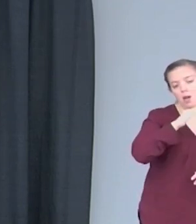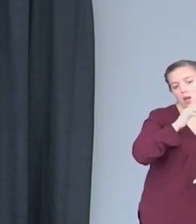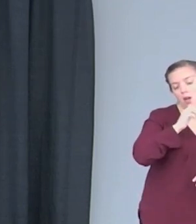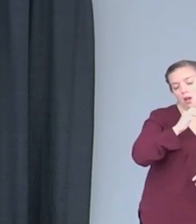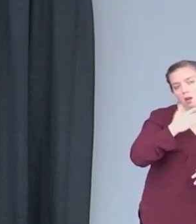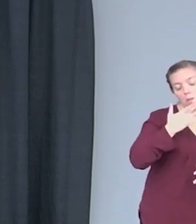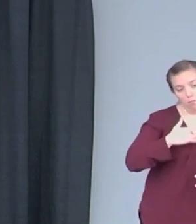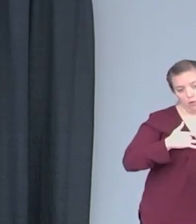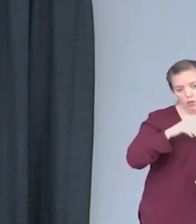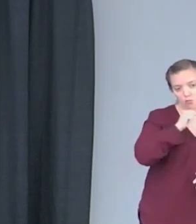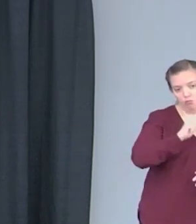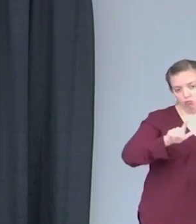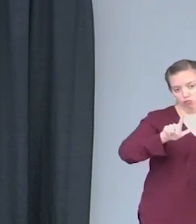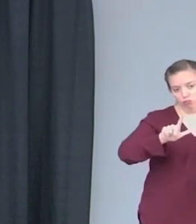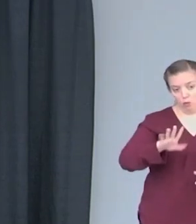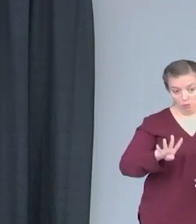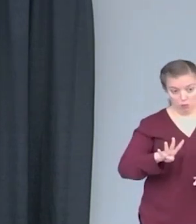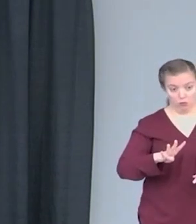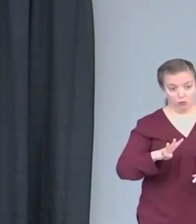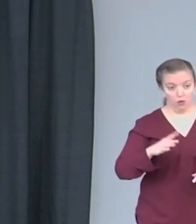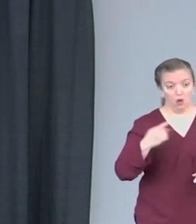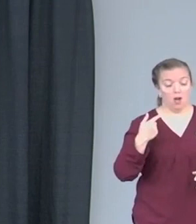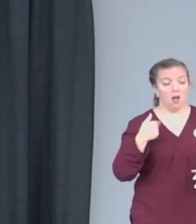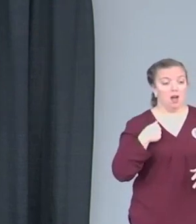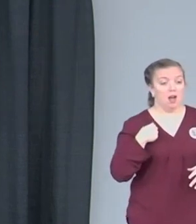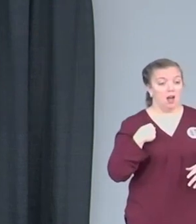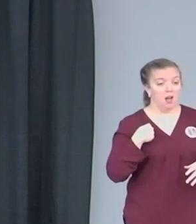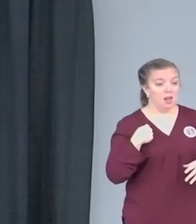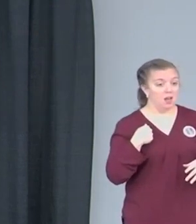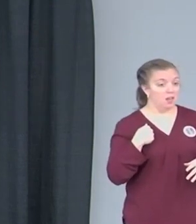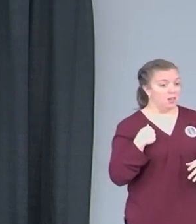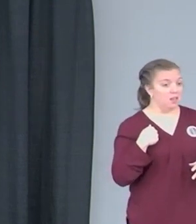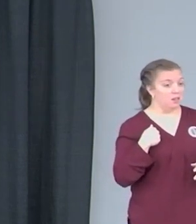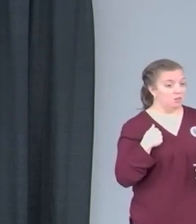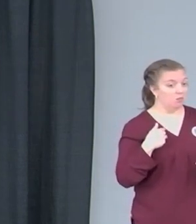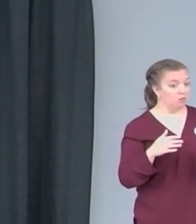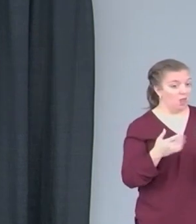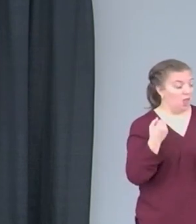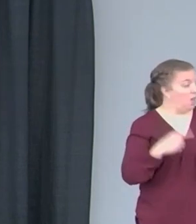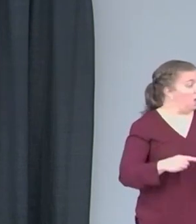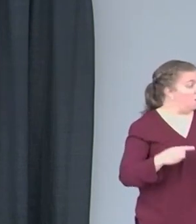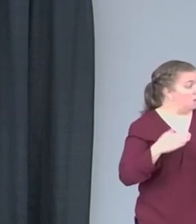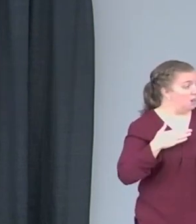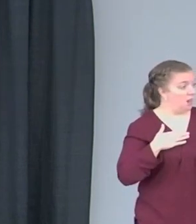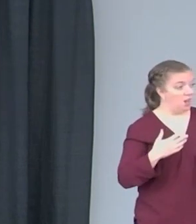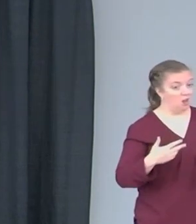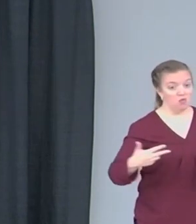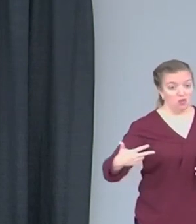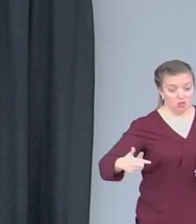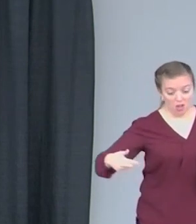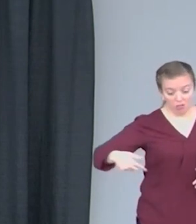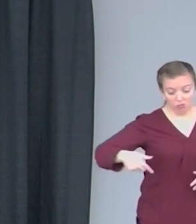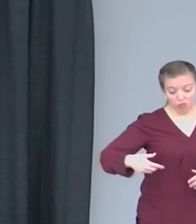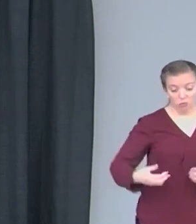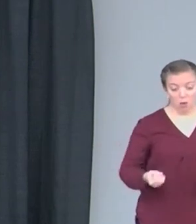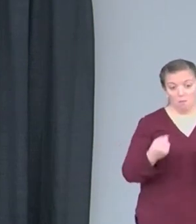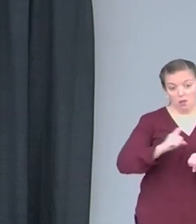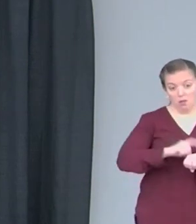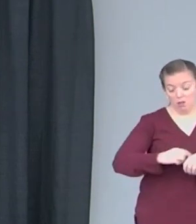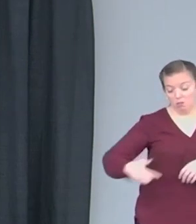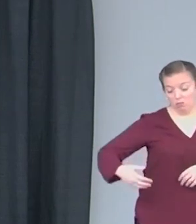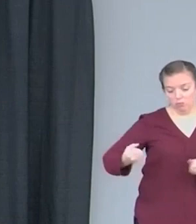I, after a verbal altercation, I got shot multiple times in my abdomen, led me,